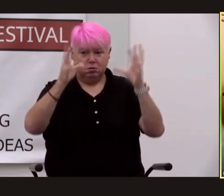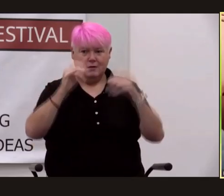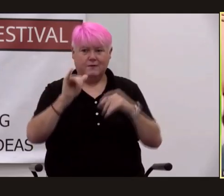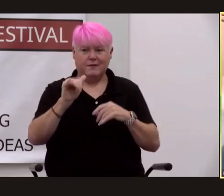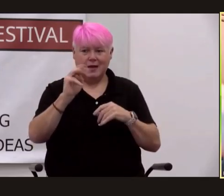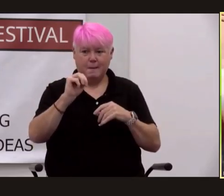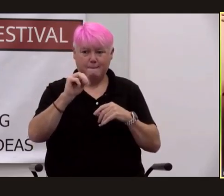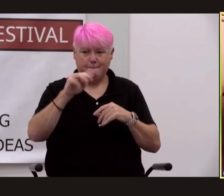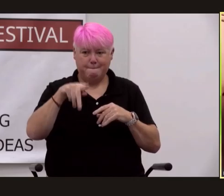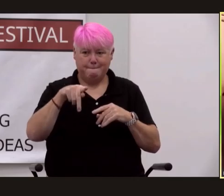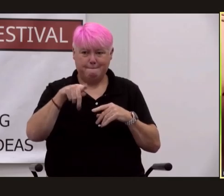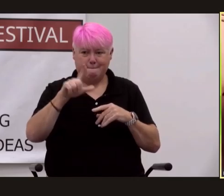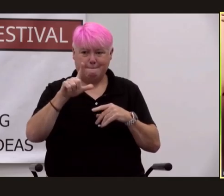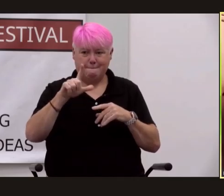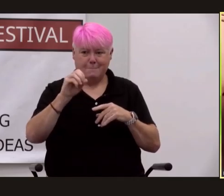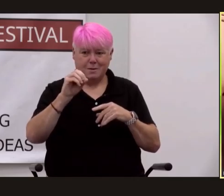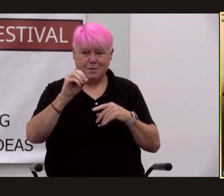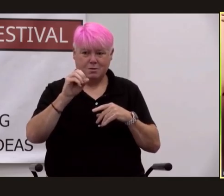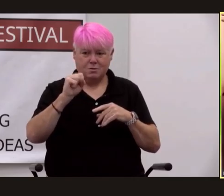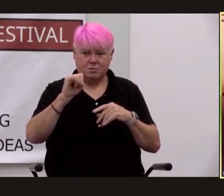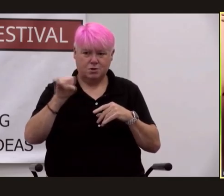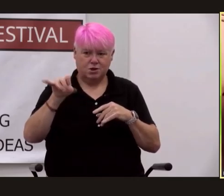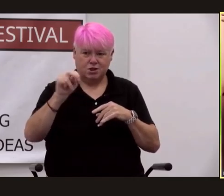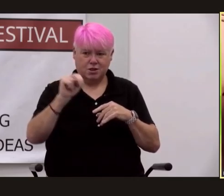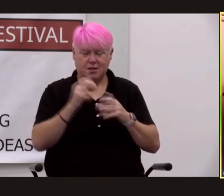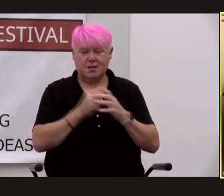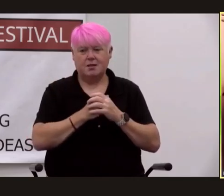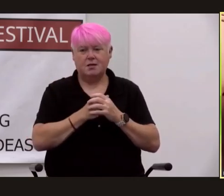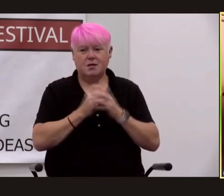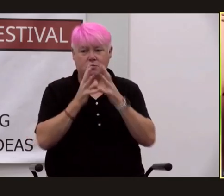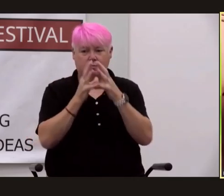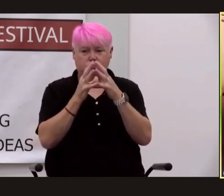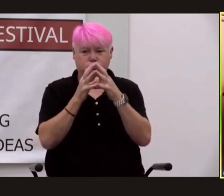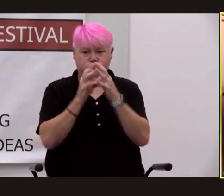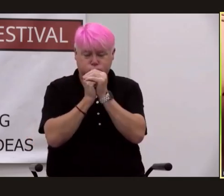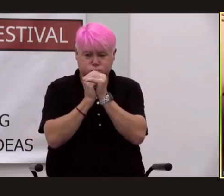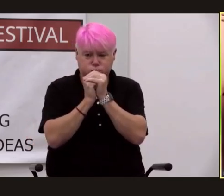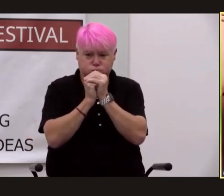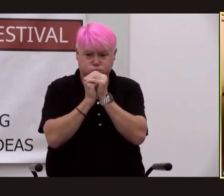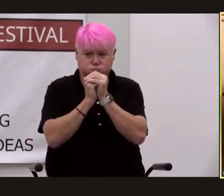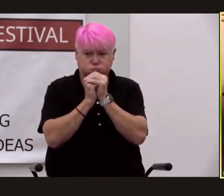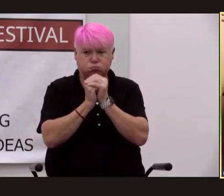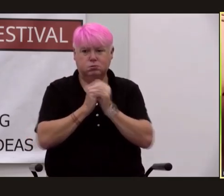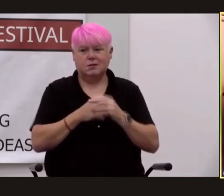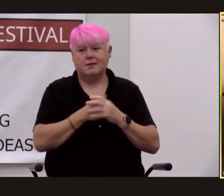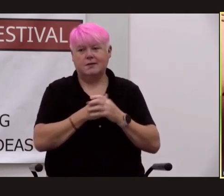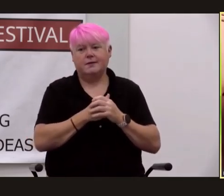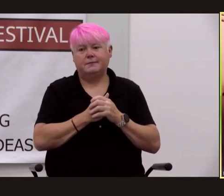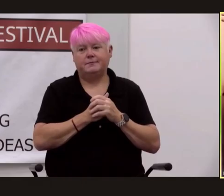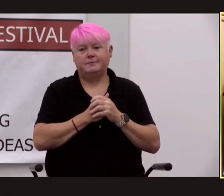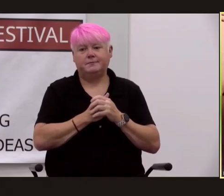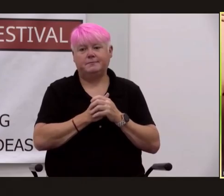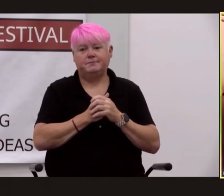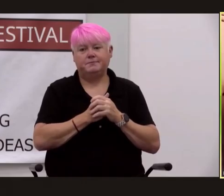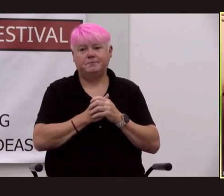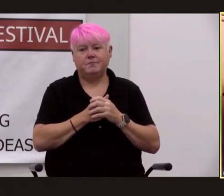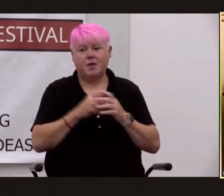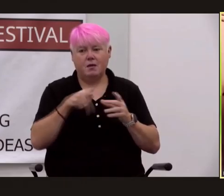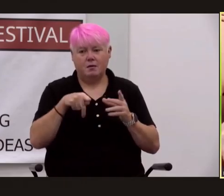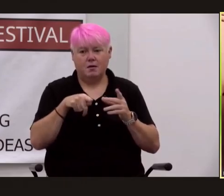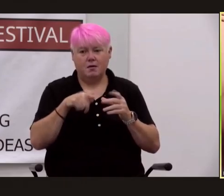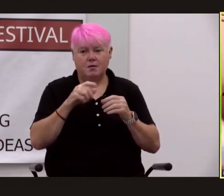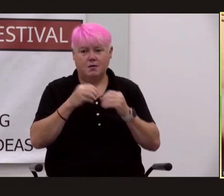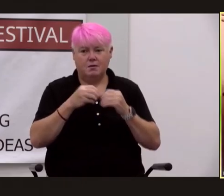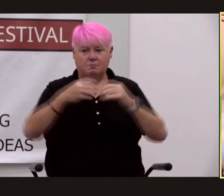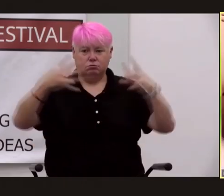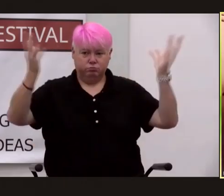explosion but an implosion bomb design that literally crushed a ball of plutonium down to